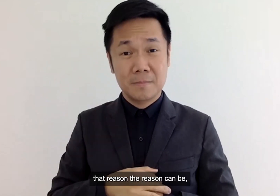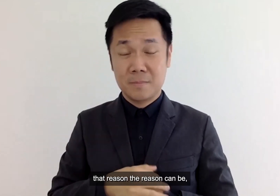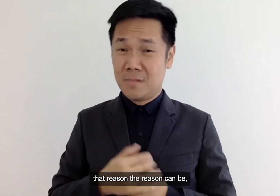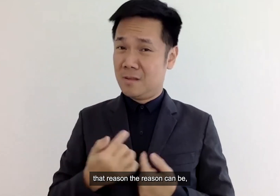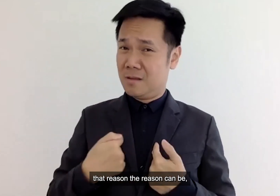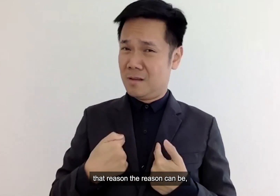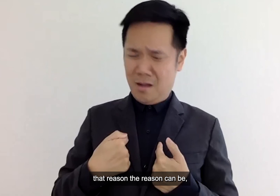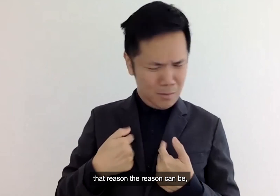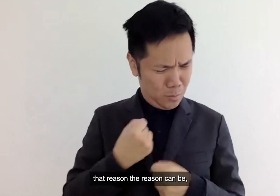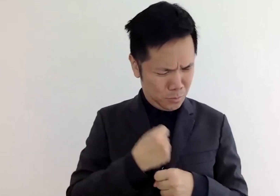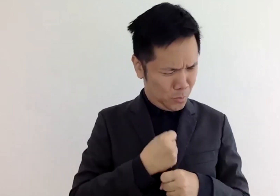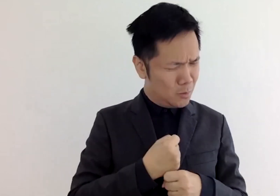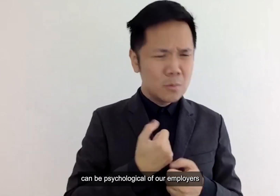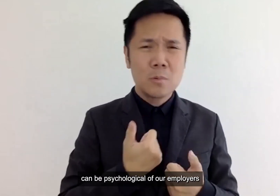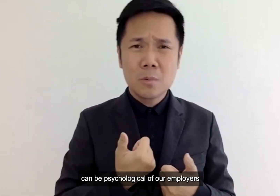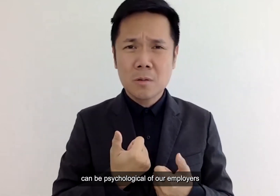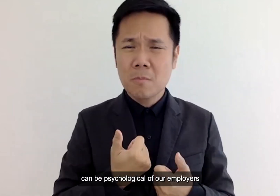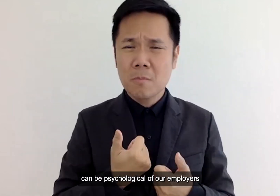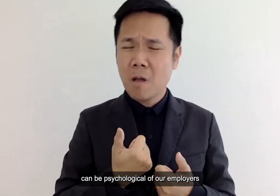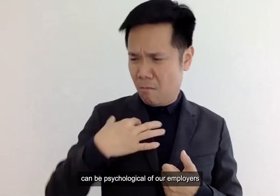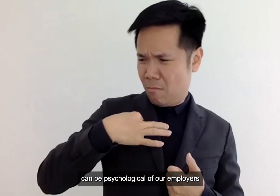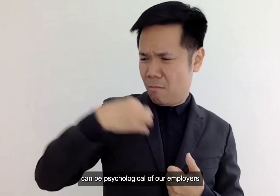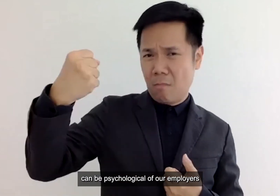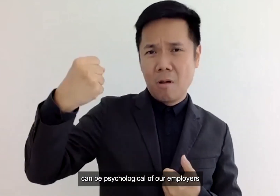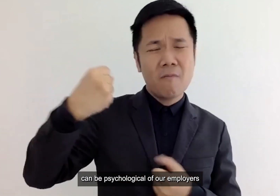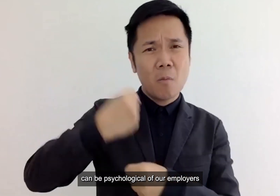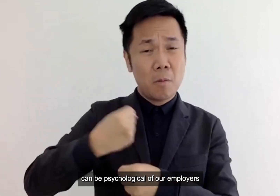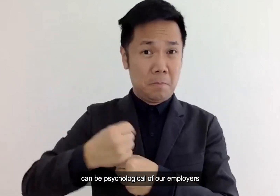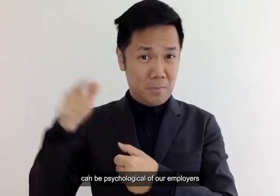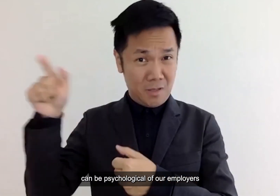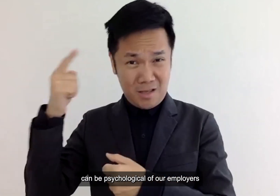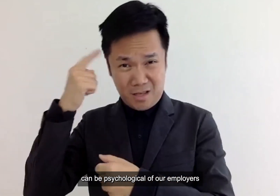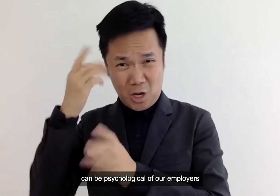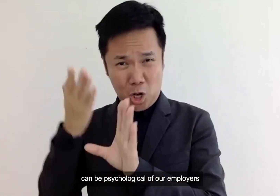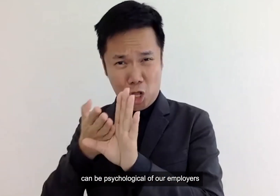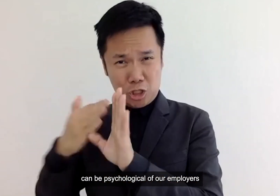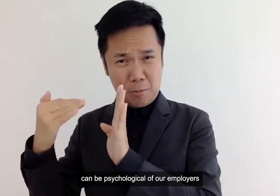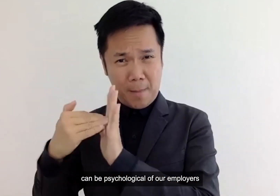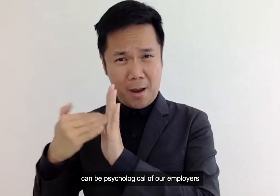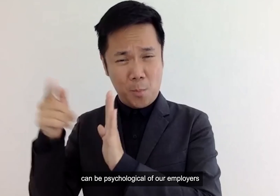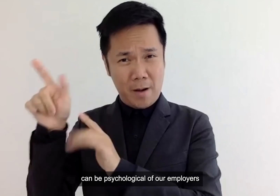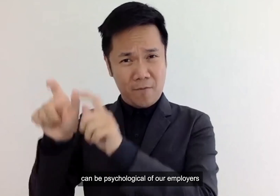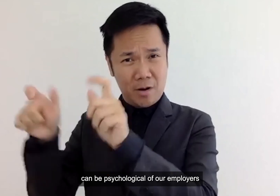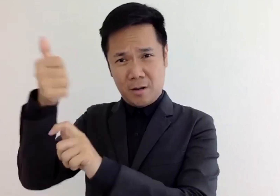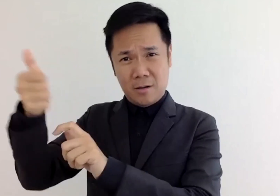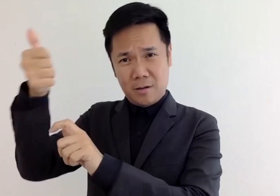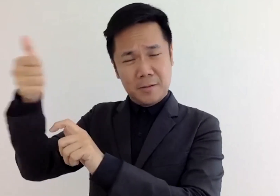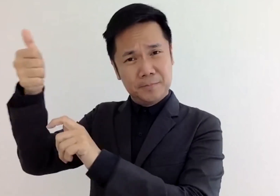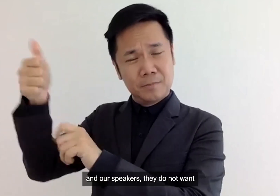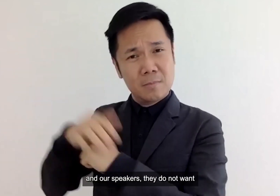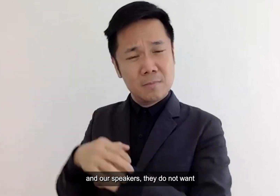can be can be psychological of our of our employers